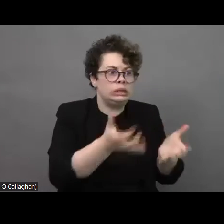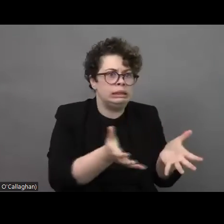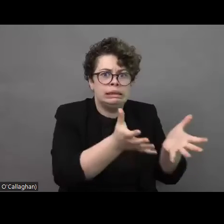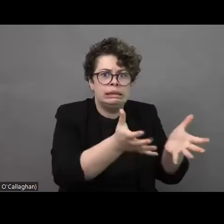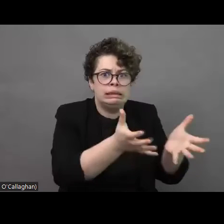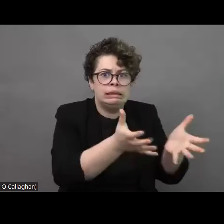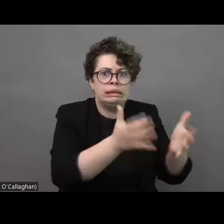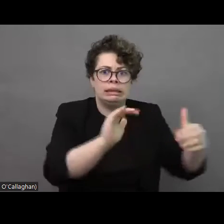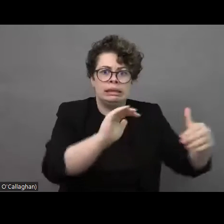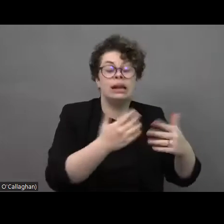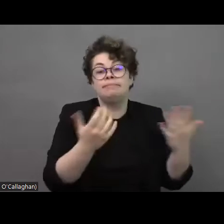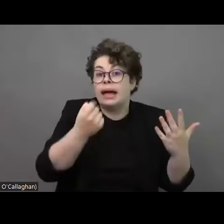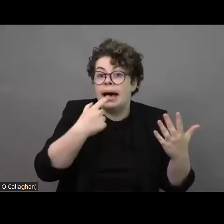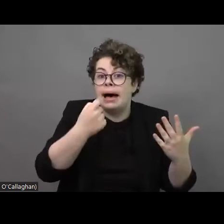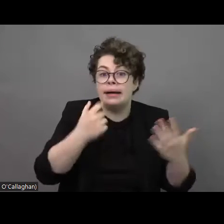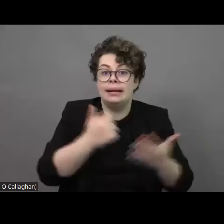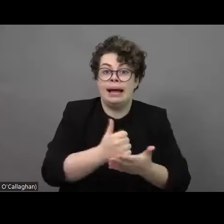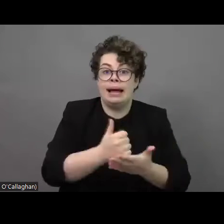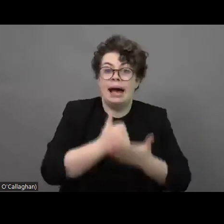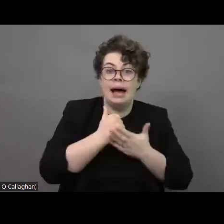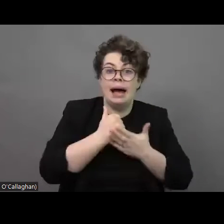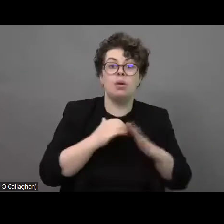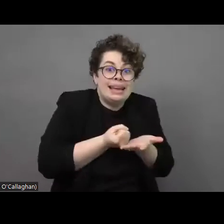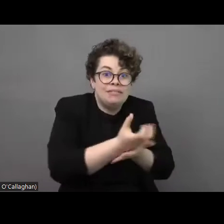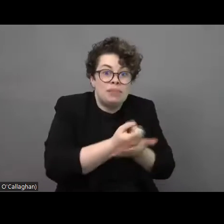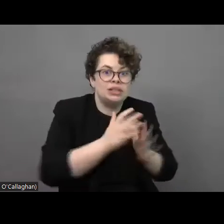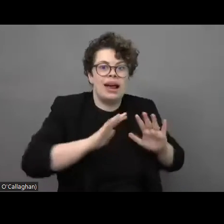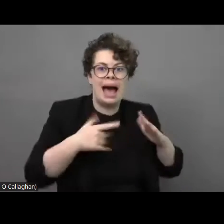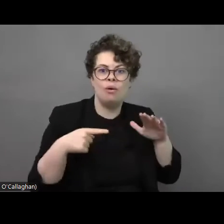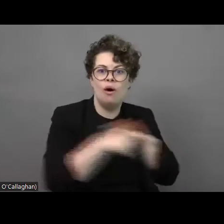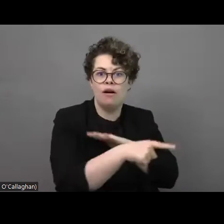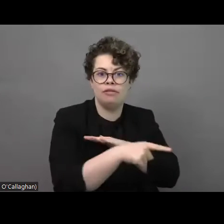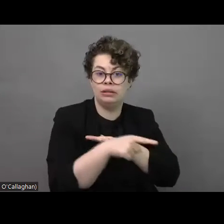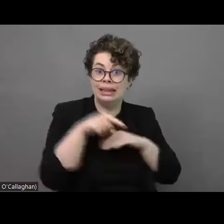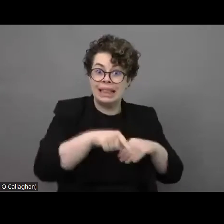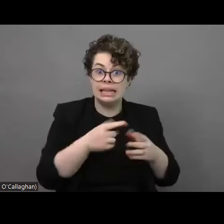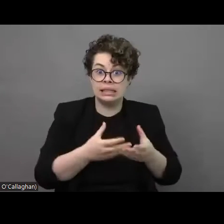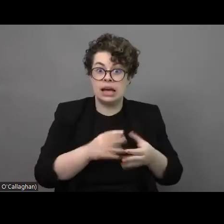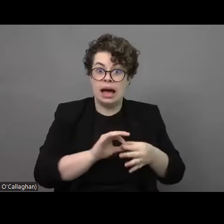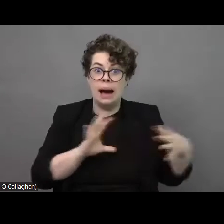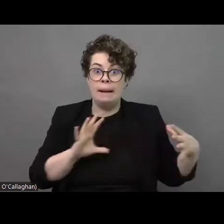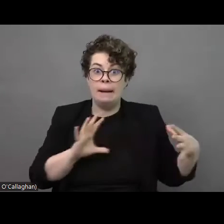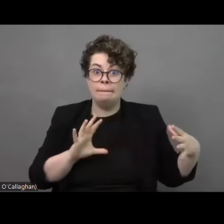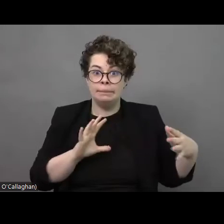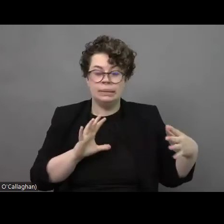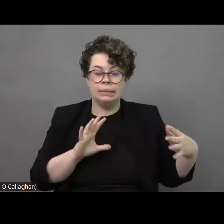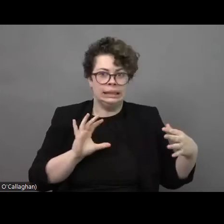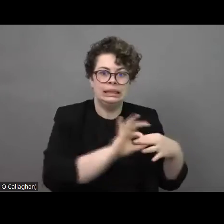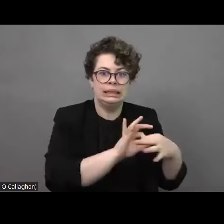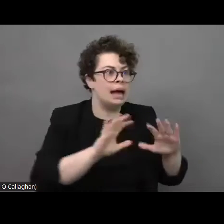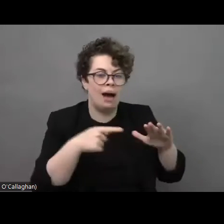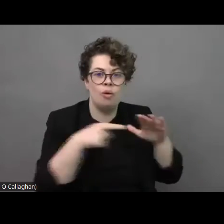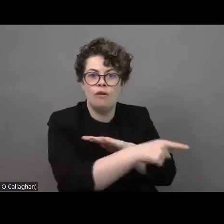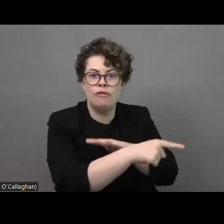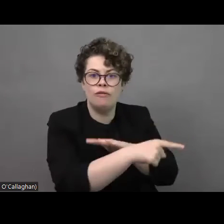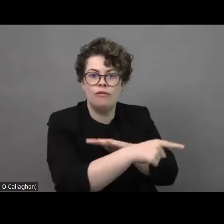medical drugs and information on evacuation, which is very important. And even, even, even